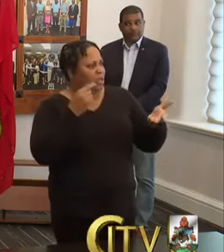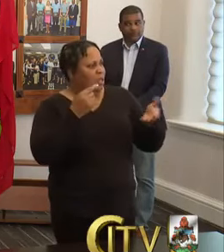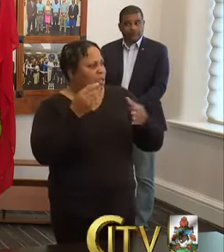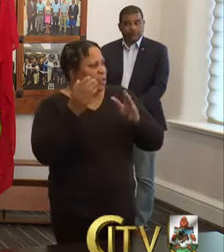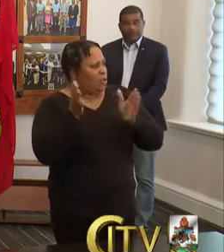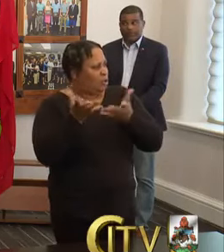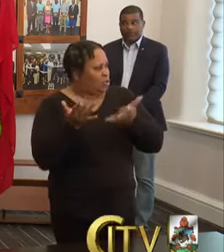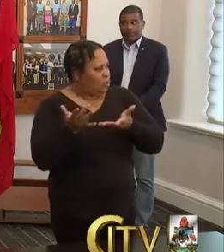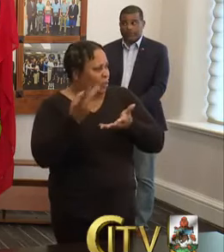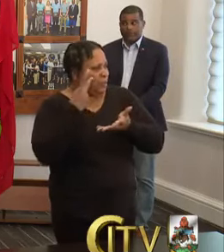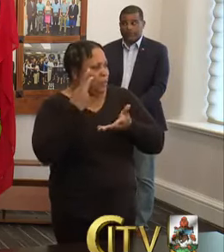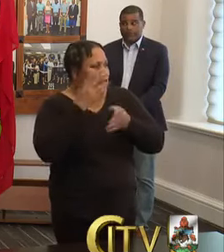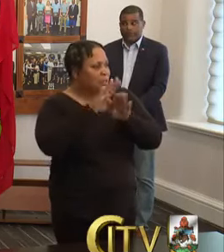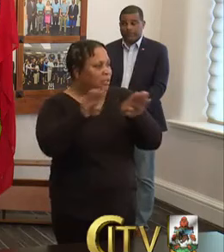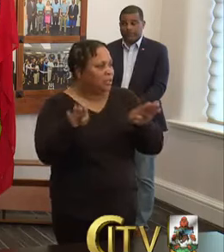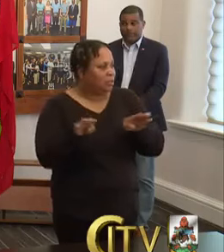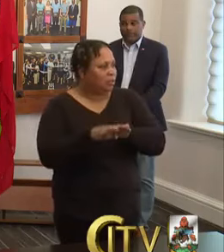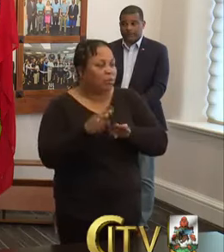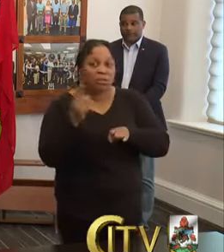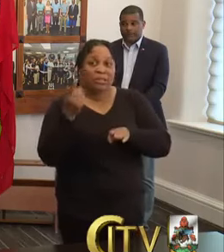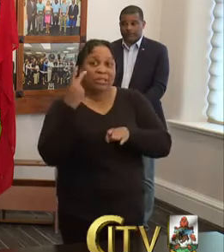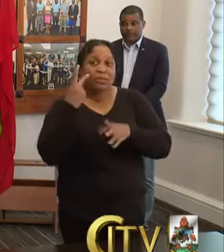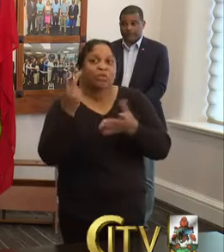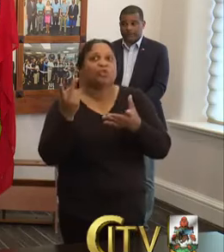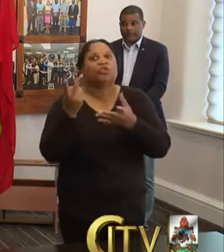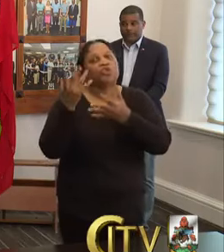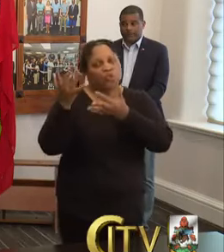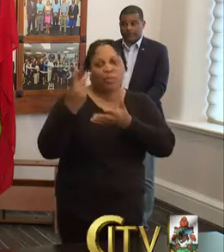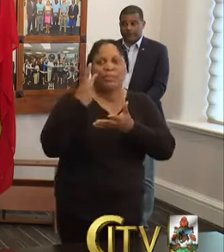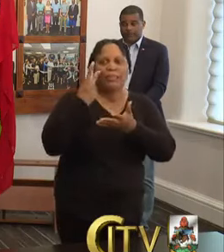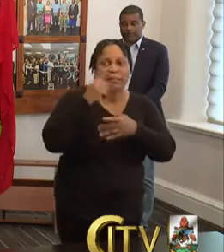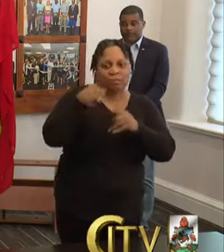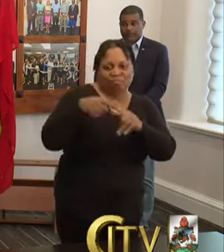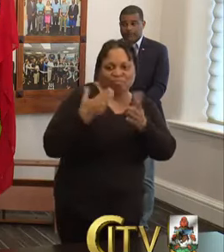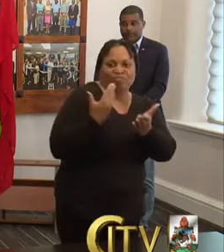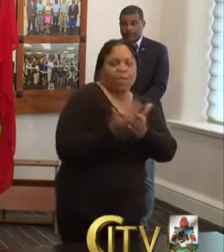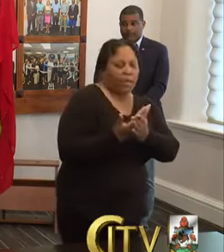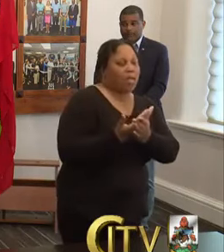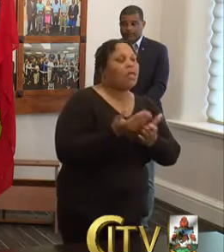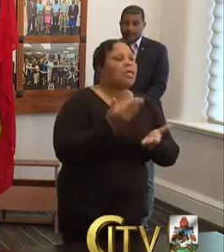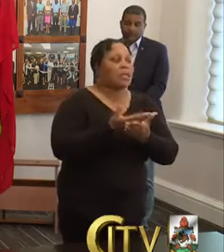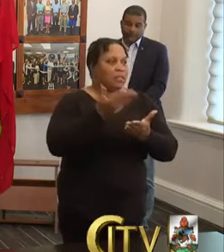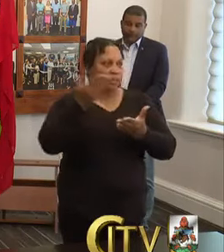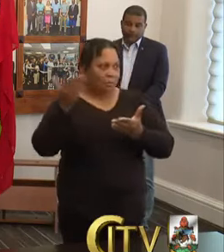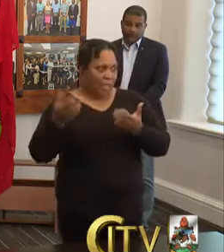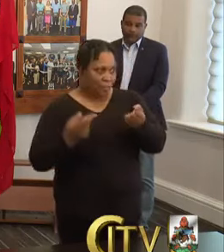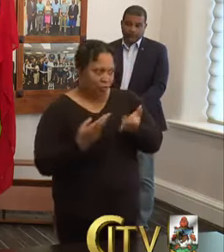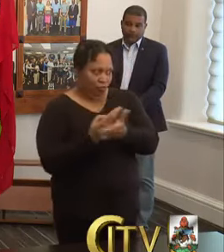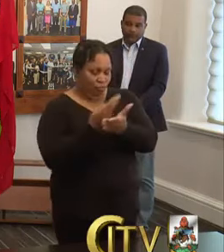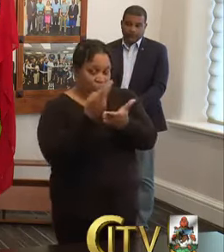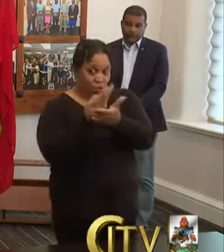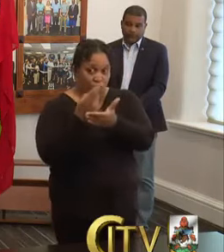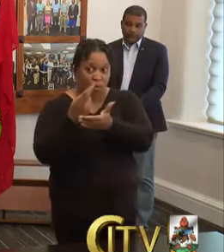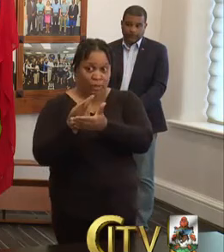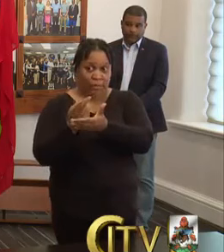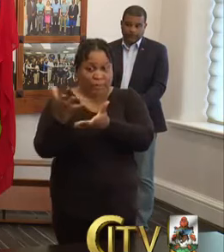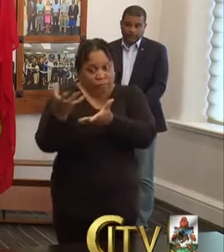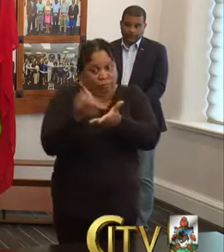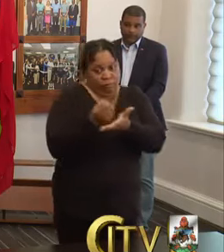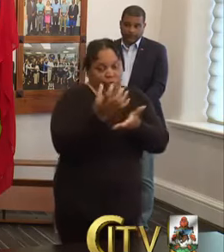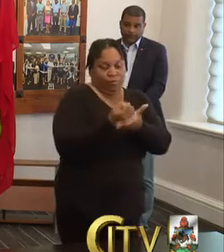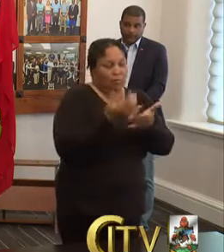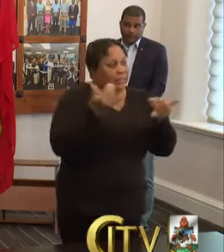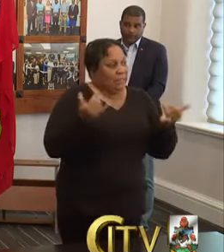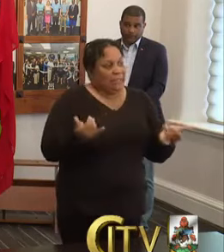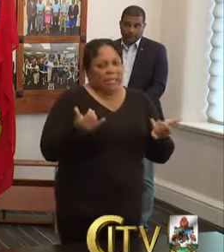say, you know, whether or not Bermuda might be in a similar position? The supplies and resources that we've been able to acquire to date have either